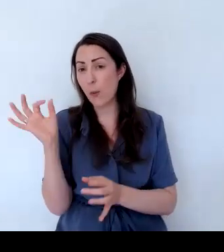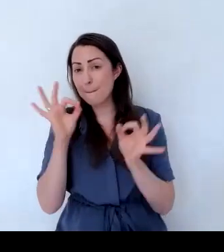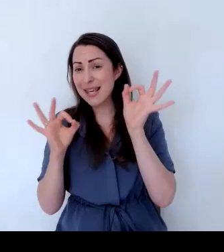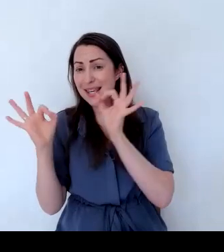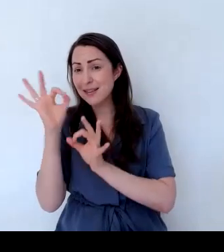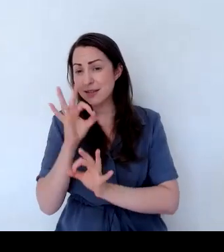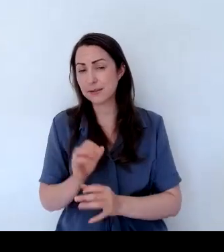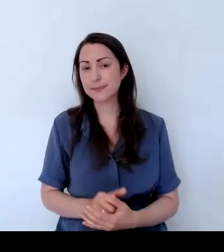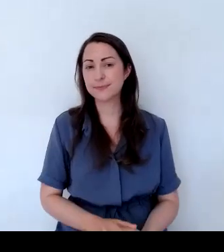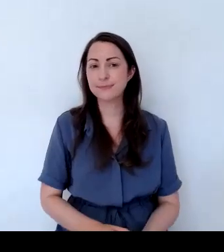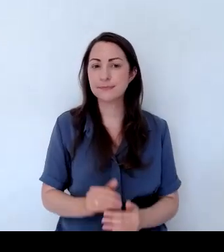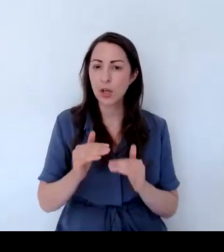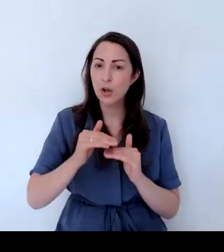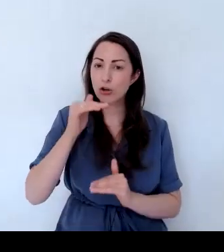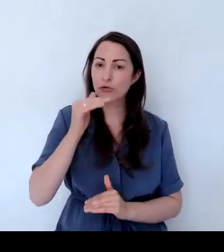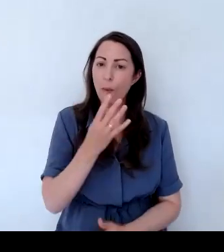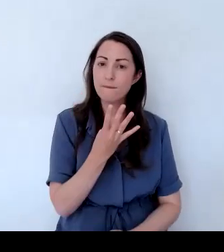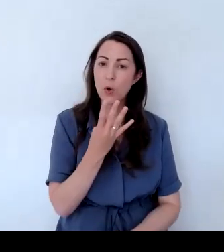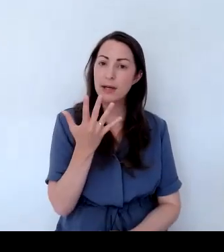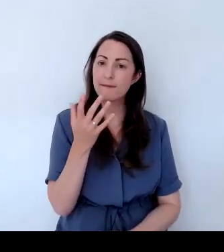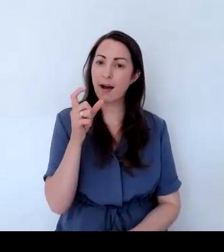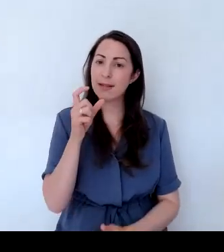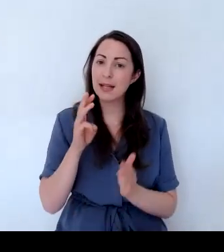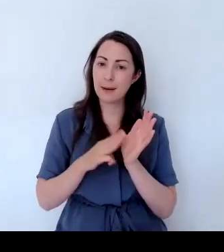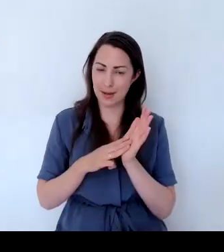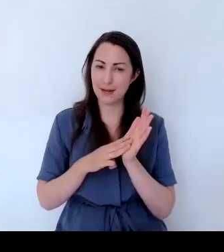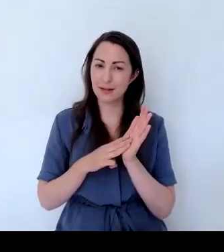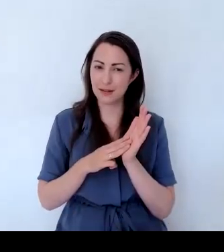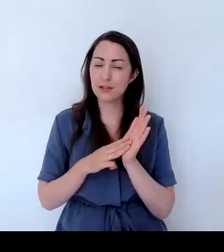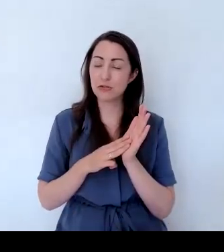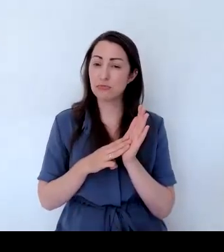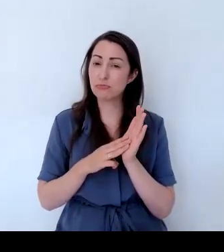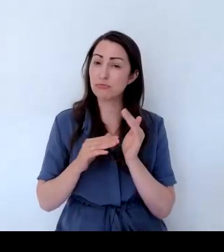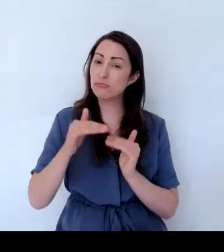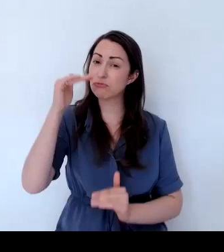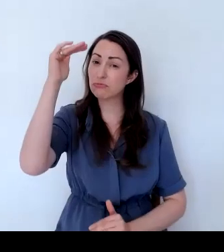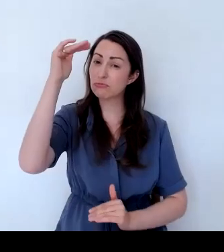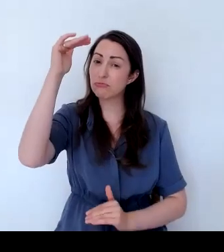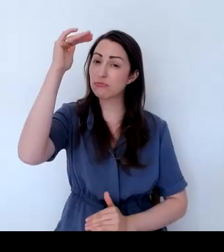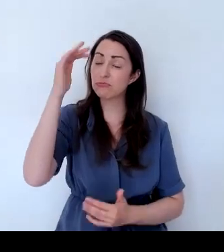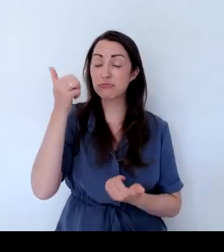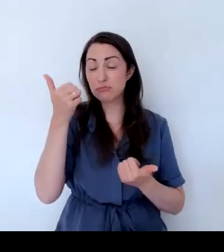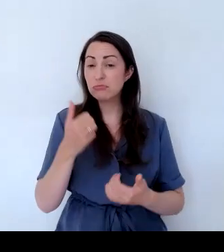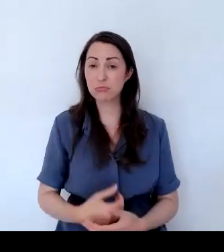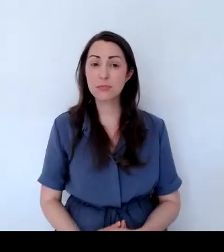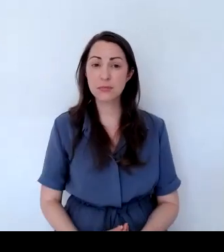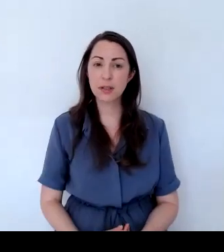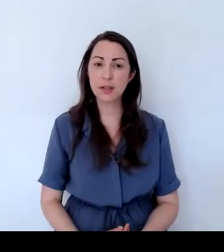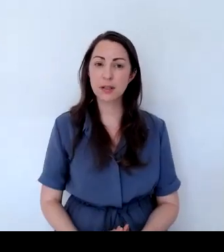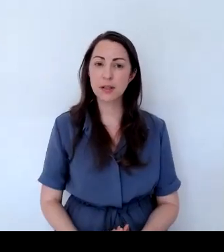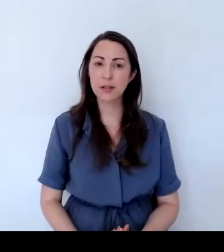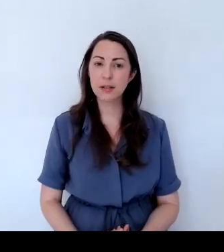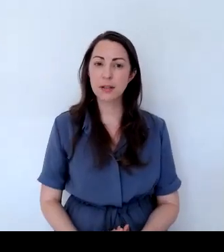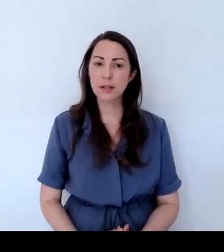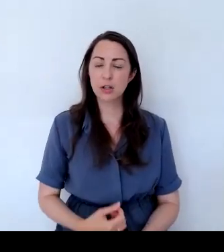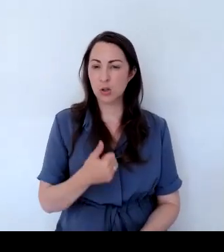Grows just 45 centimetres. 14, 15 inches. Is that something like that? And that's really good for